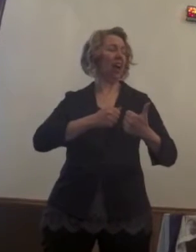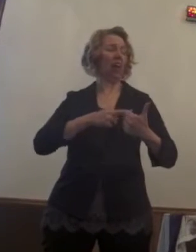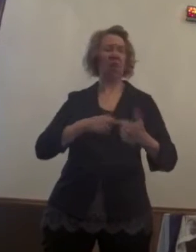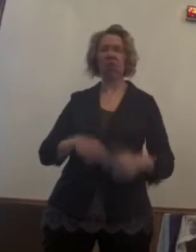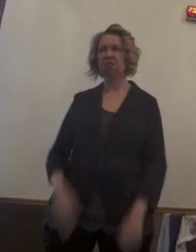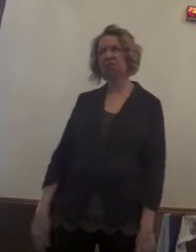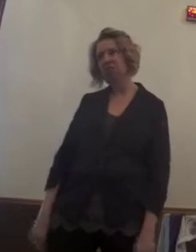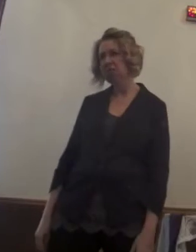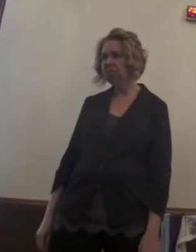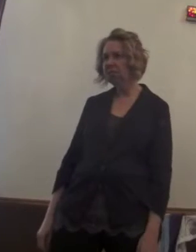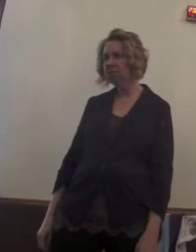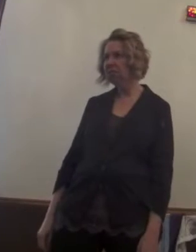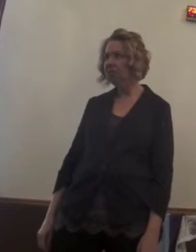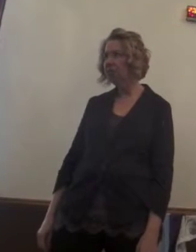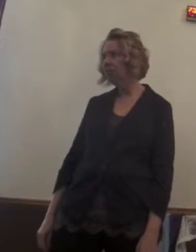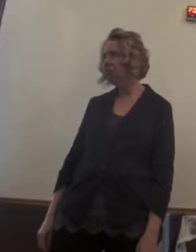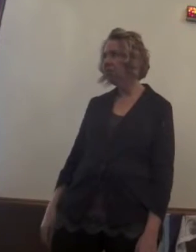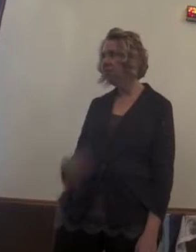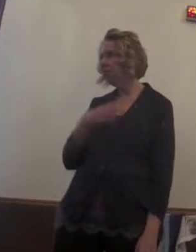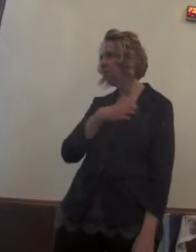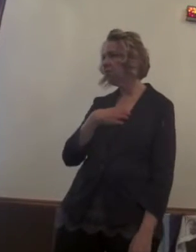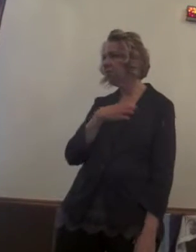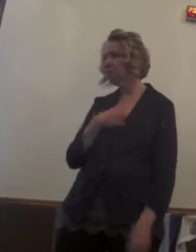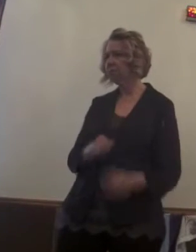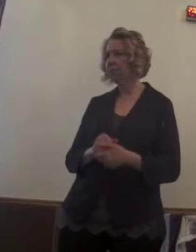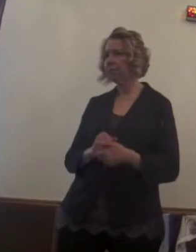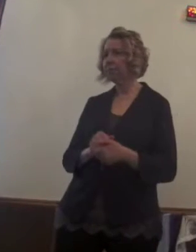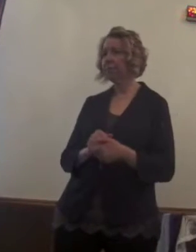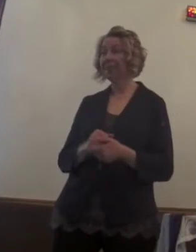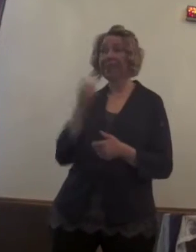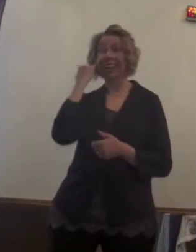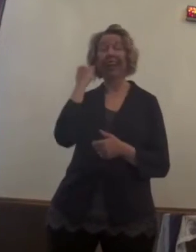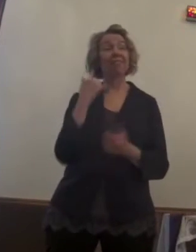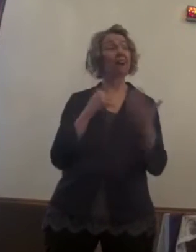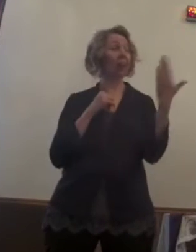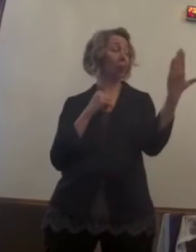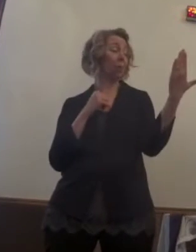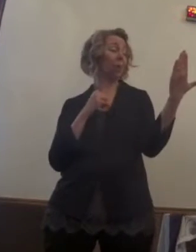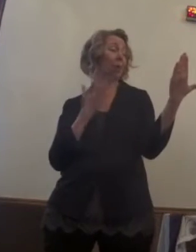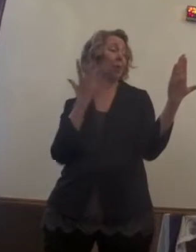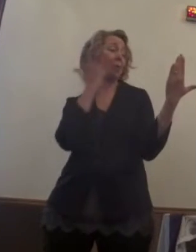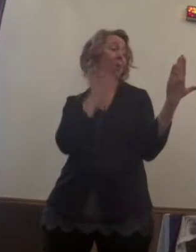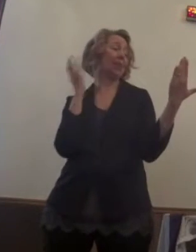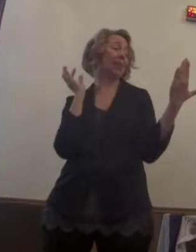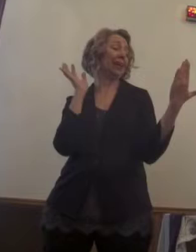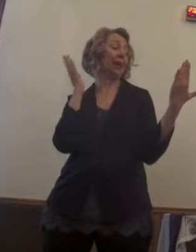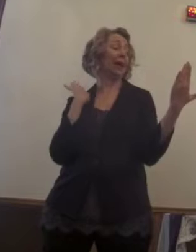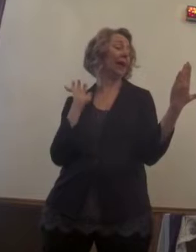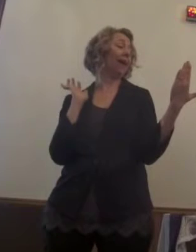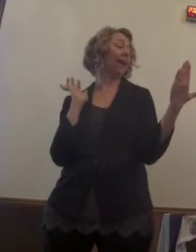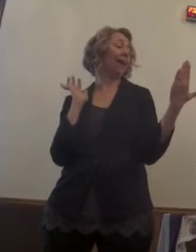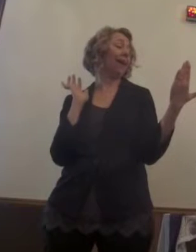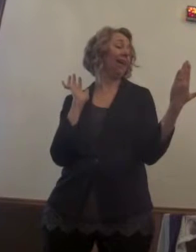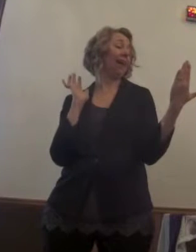I'm going to go out the door. I look pretty in the mirror. I'm like all put together. I can walk out.